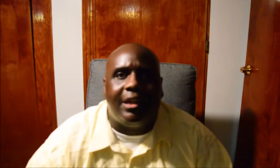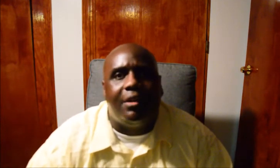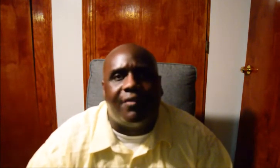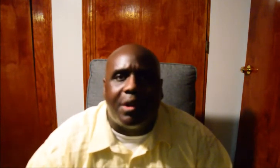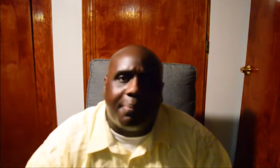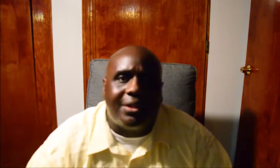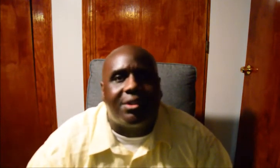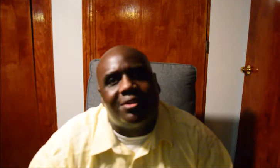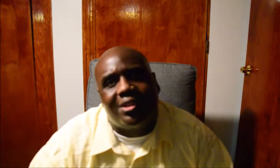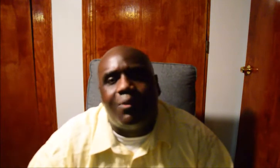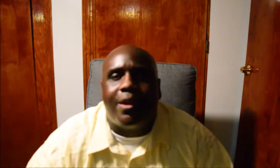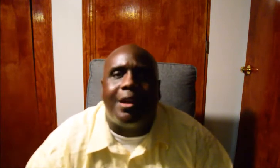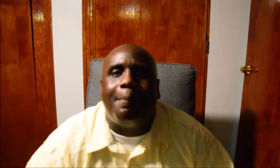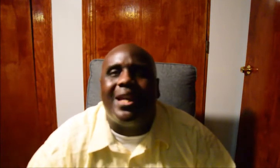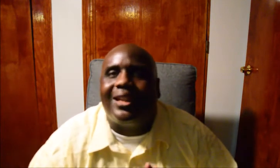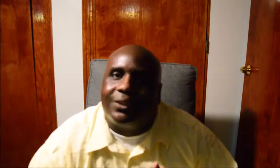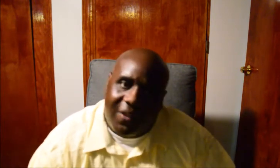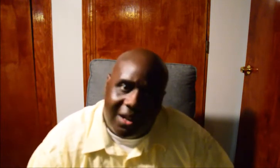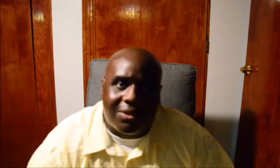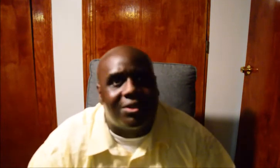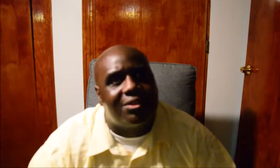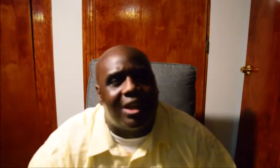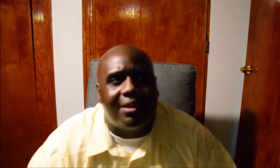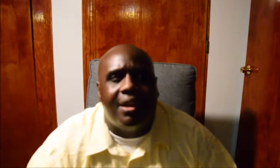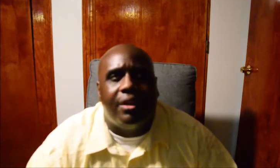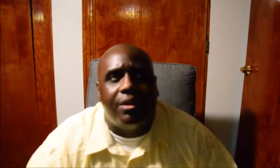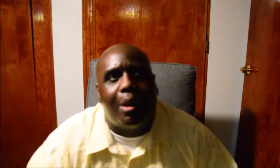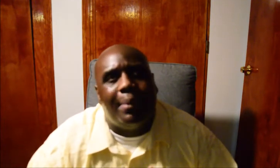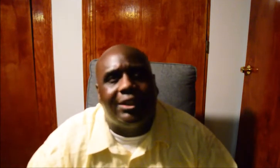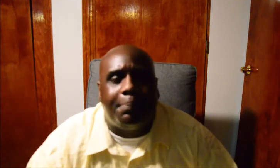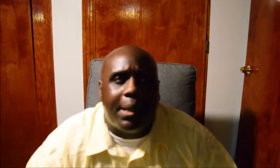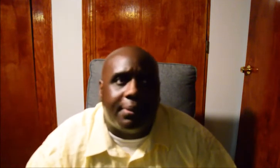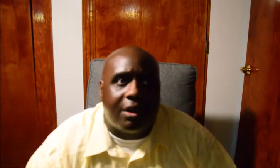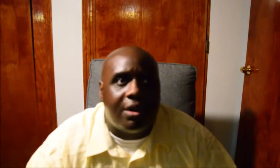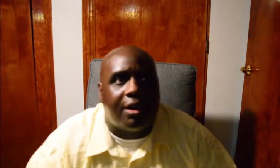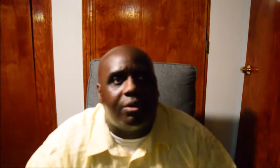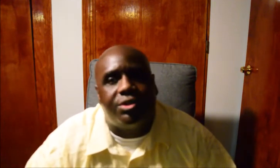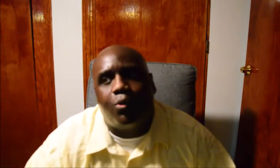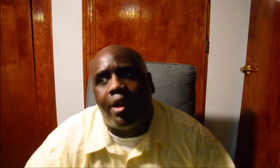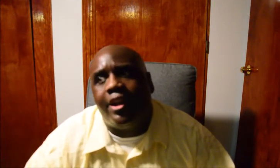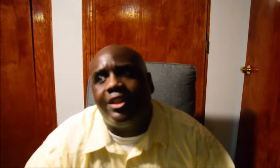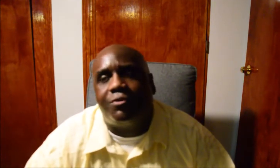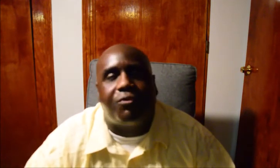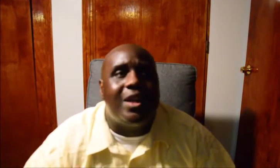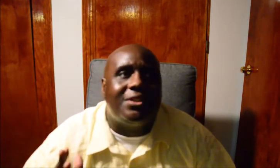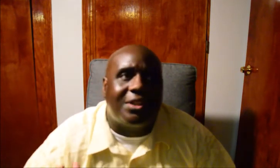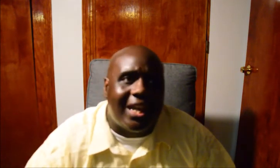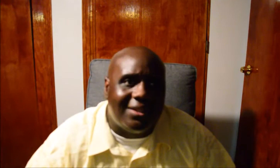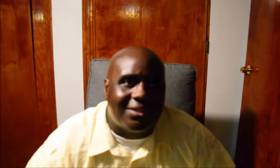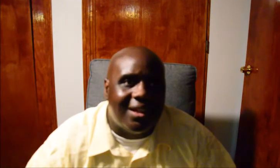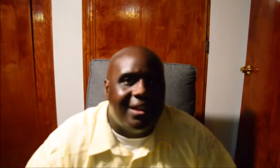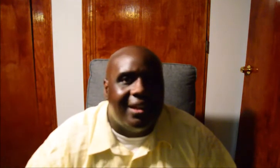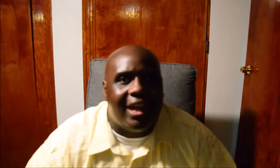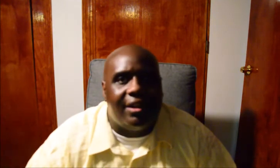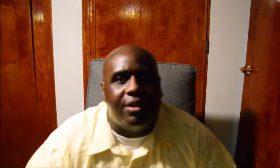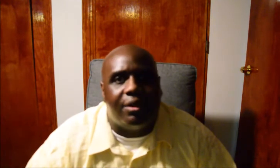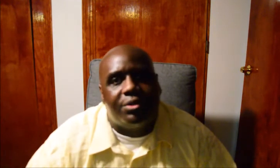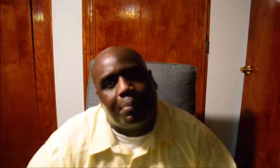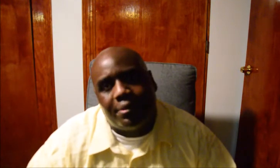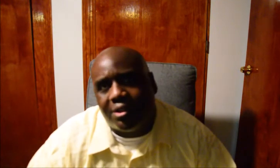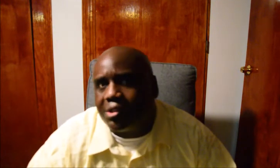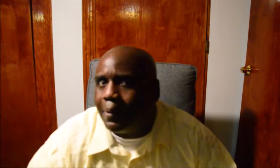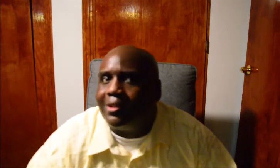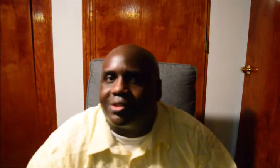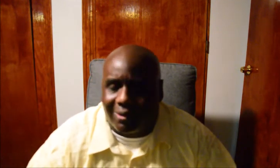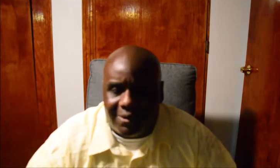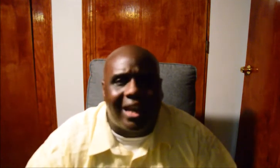she and Governor Pritzker say one of their biggest fears is that, you know, a bunch of people are going to go to one of these free states and, you know,